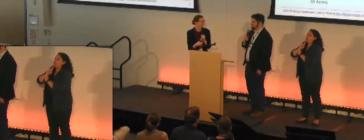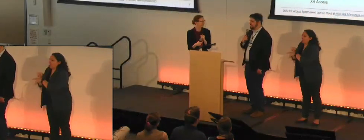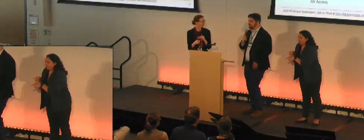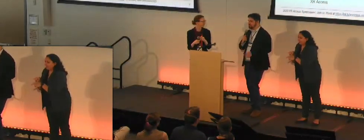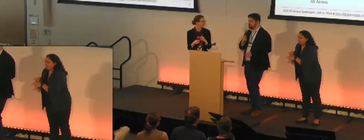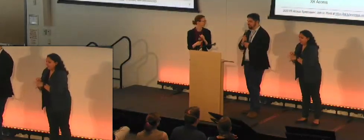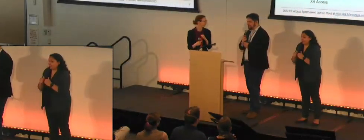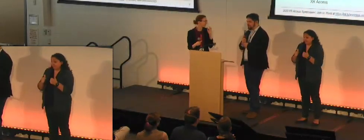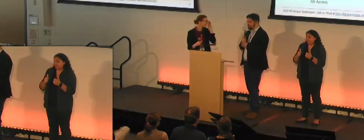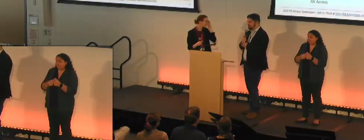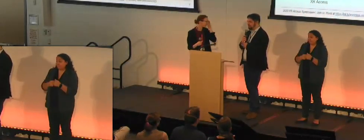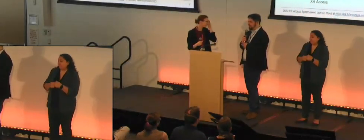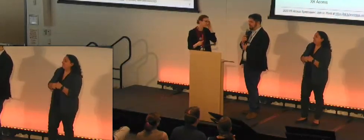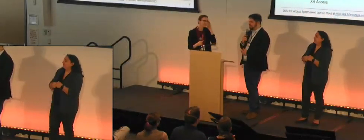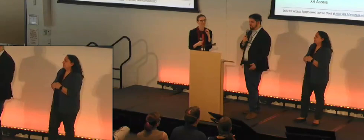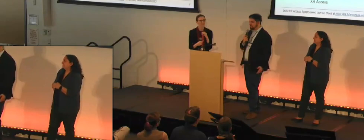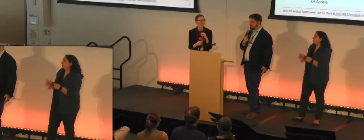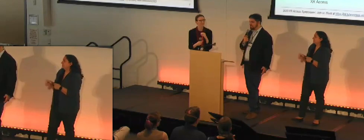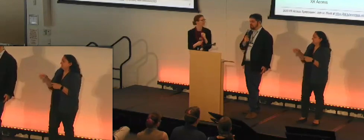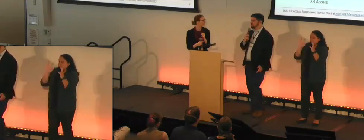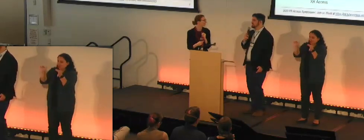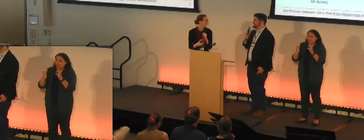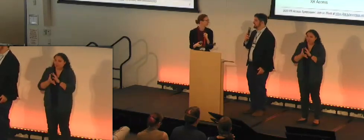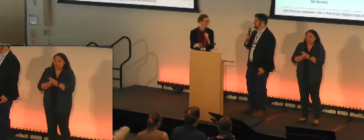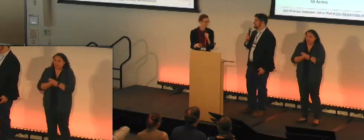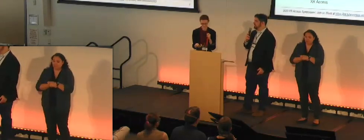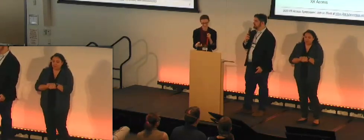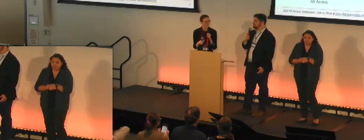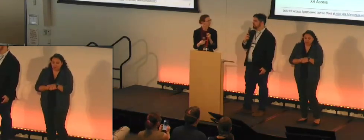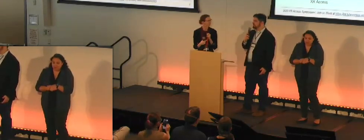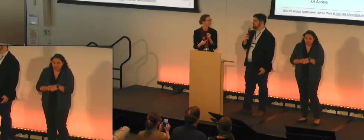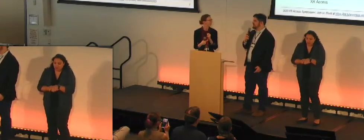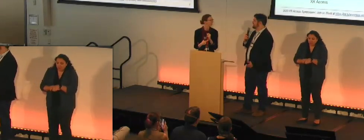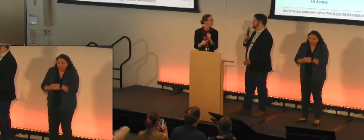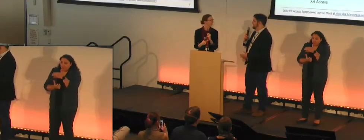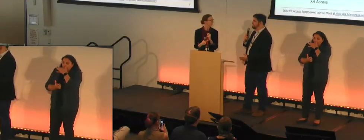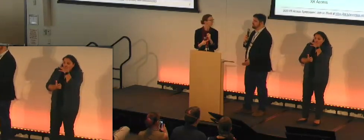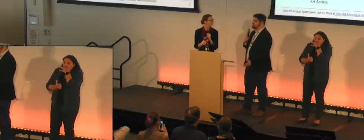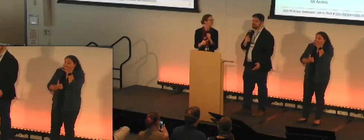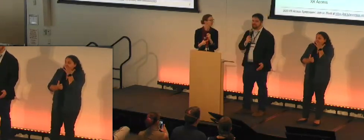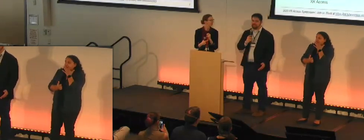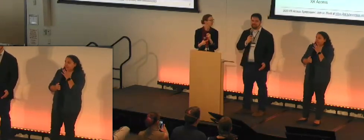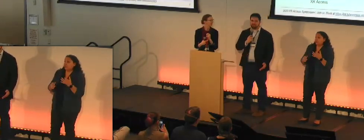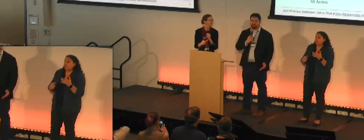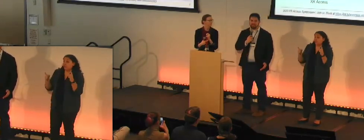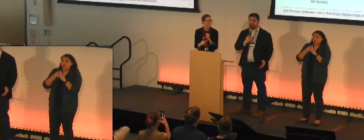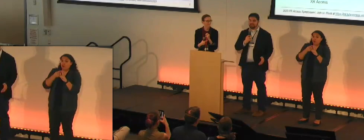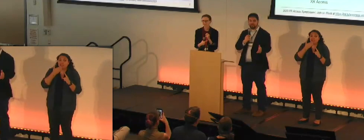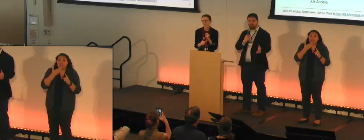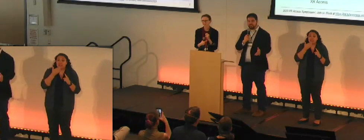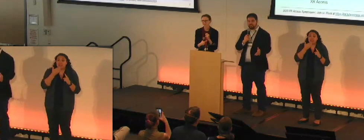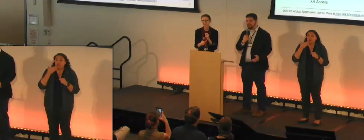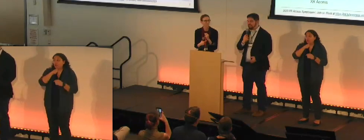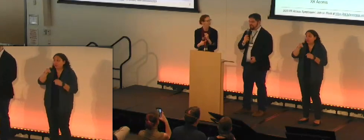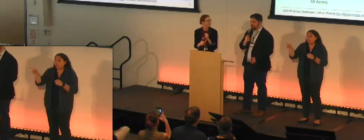Yes, absolutely. To add on what Sherry was saying, I want to first thank everybody that's here today and that's